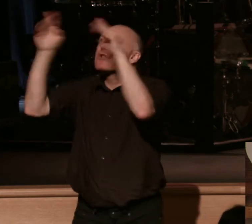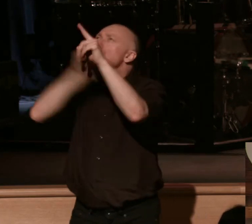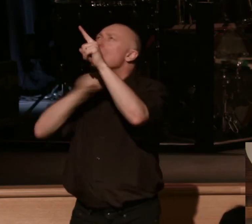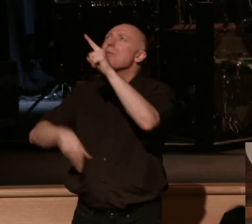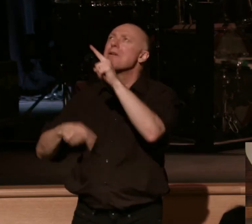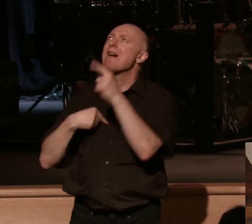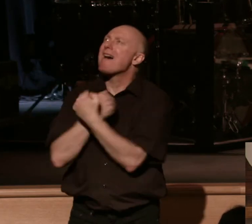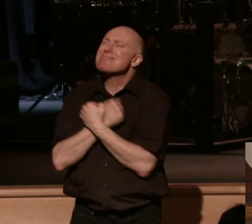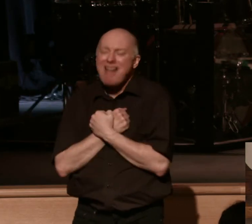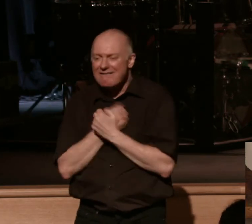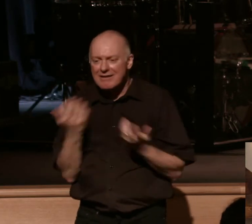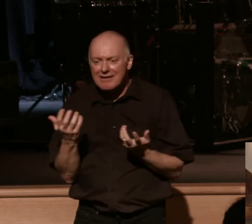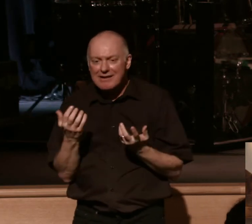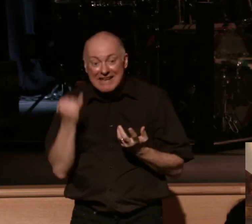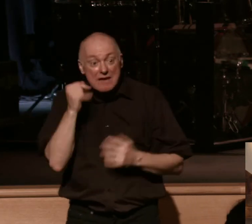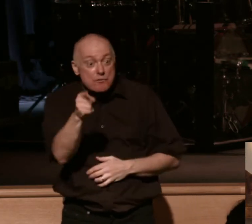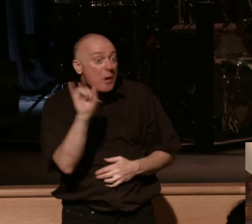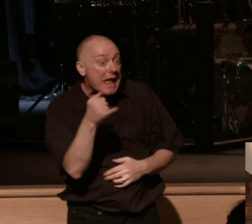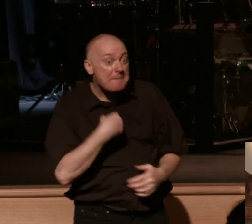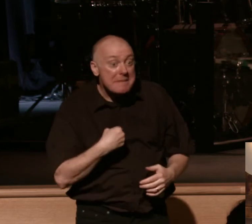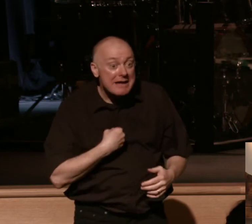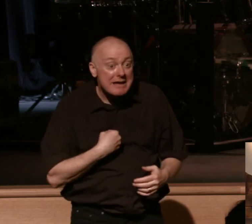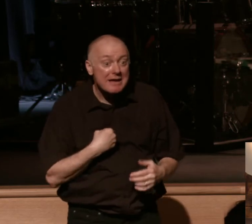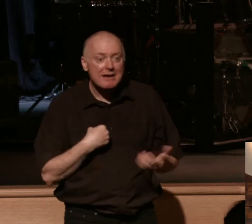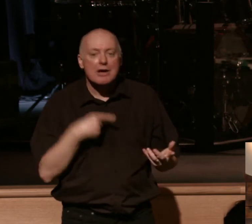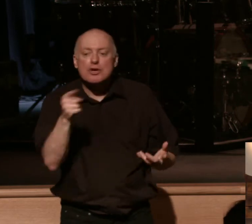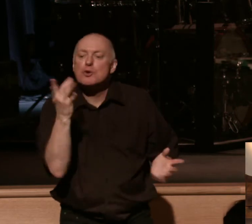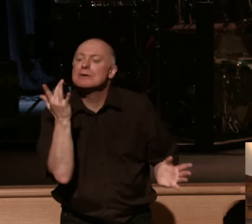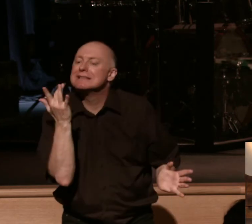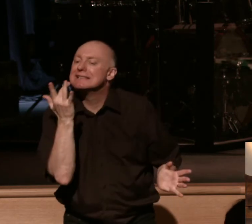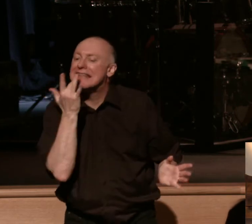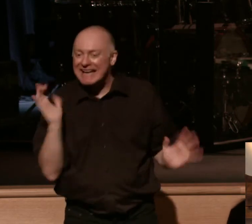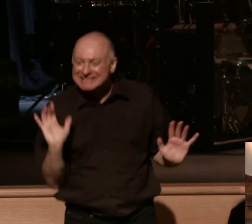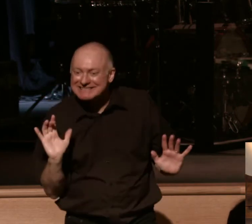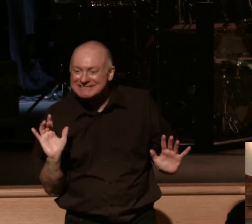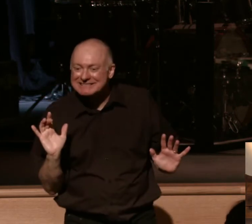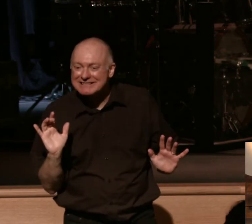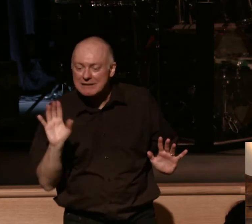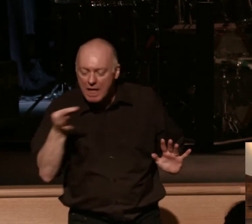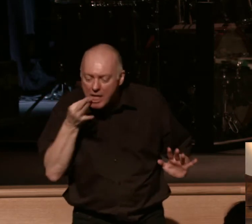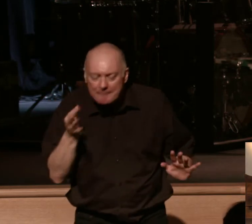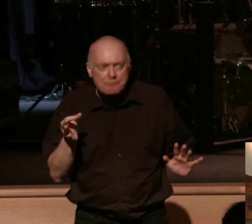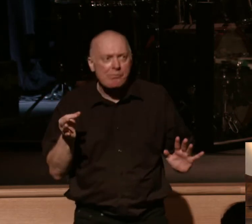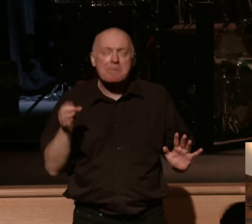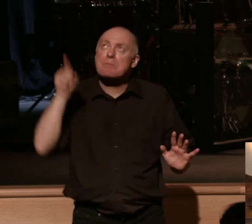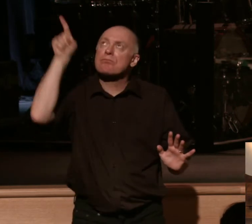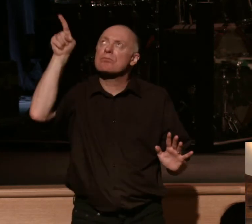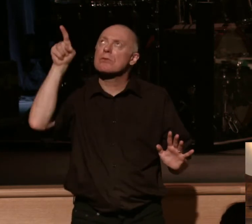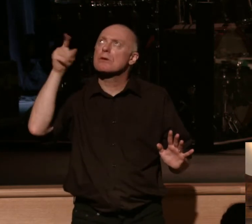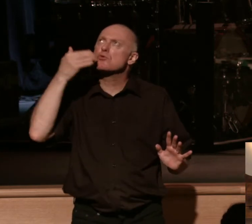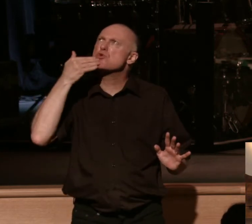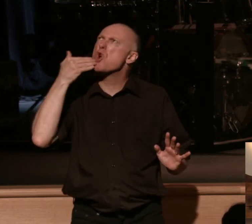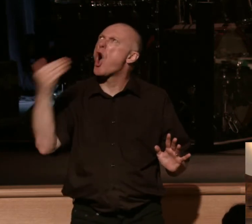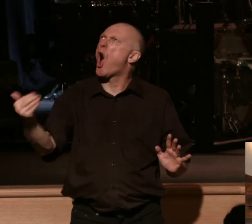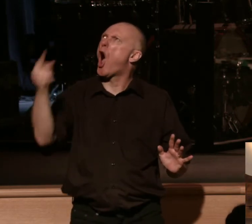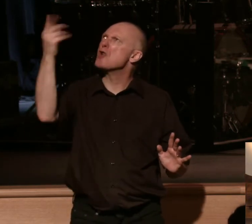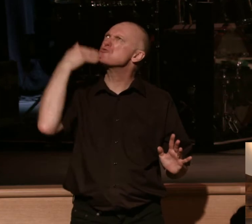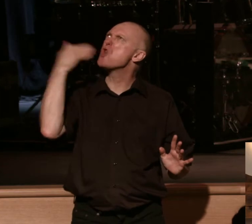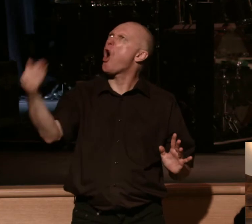love it so much because if you're like me, you've had a taste and you have seen that the Lord is good. You've tasted